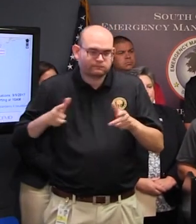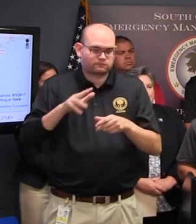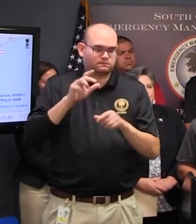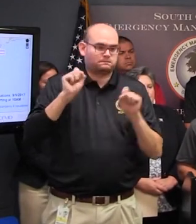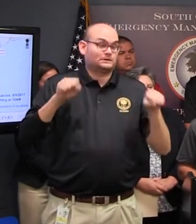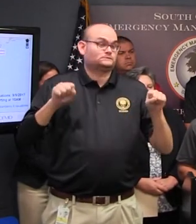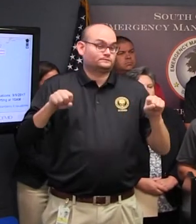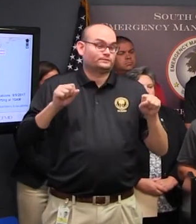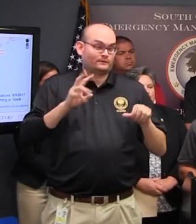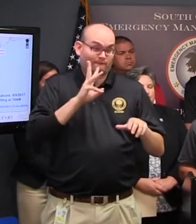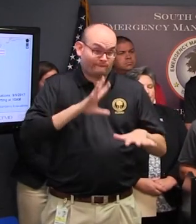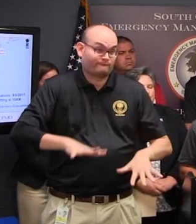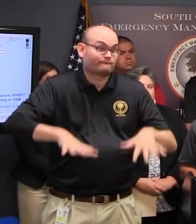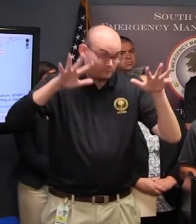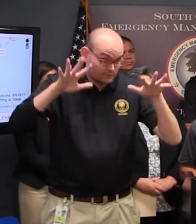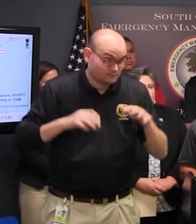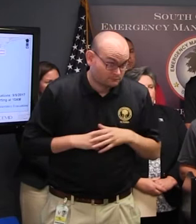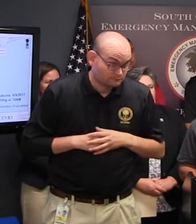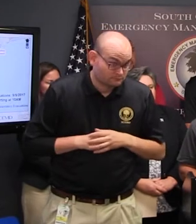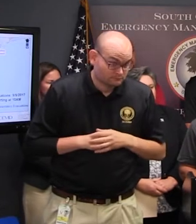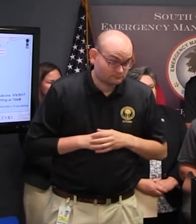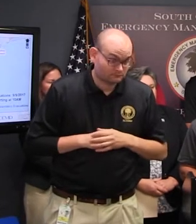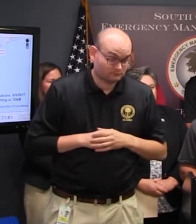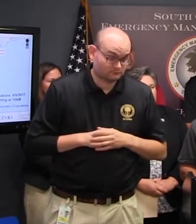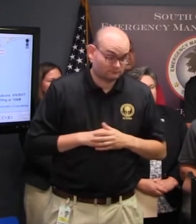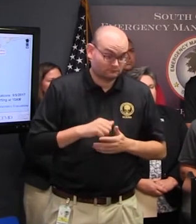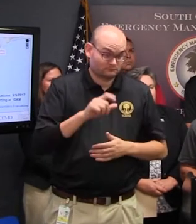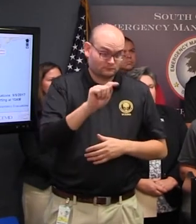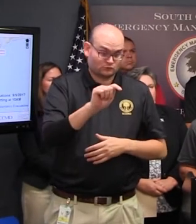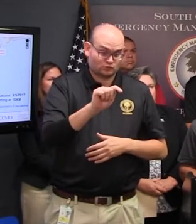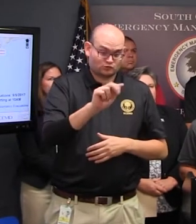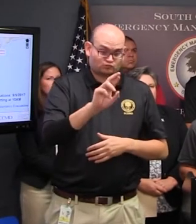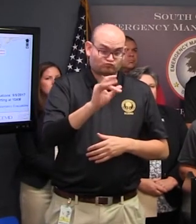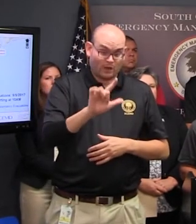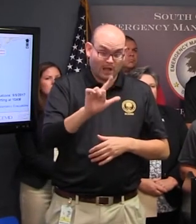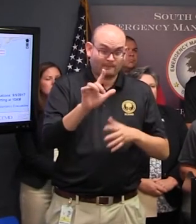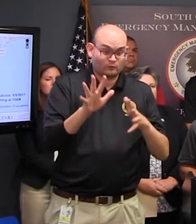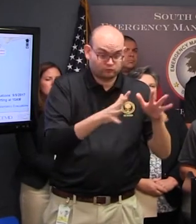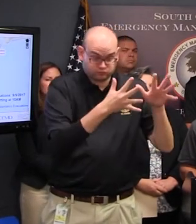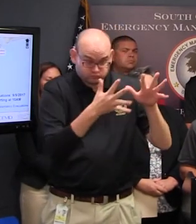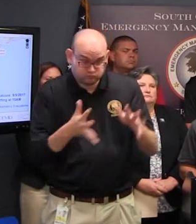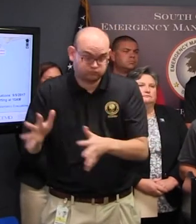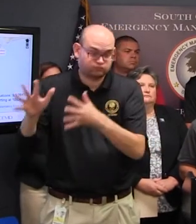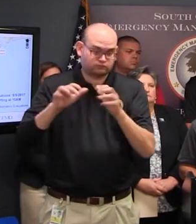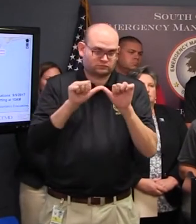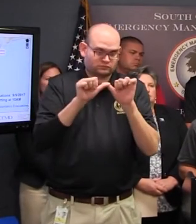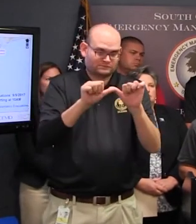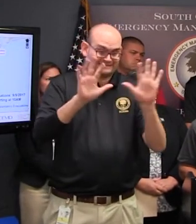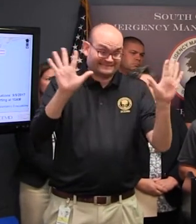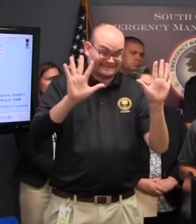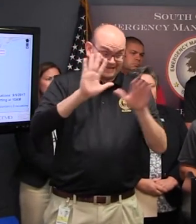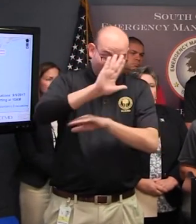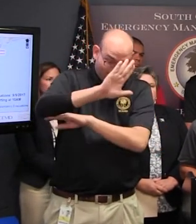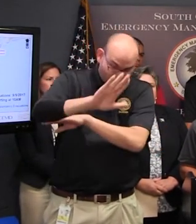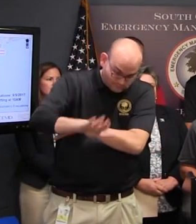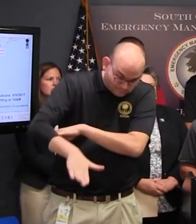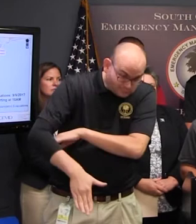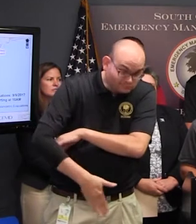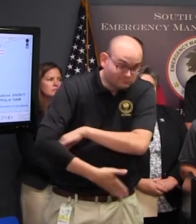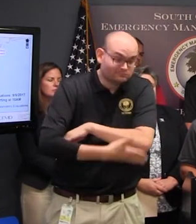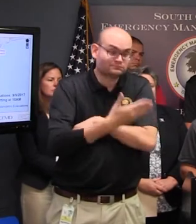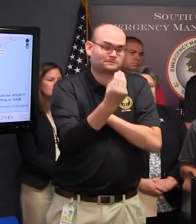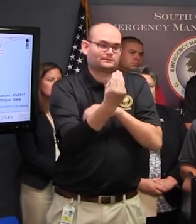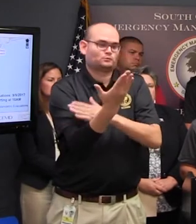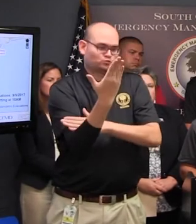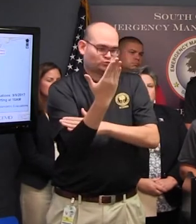Tropical storm force wind gusts are expected to develop Sunday night and persist through Monday night across much of the state with the strongest winds south and west